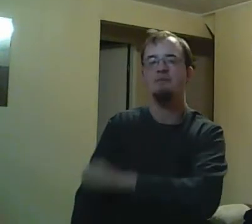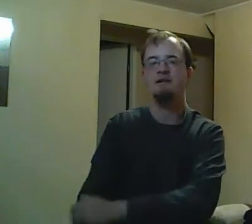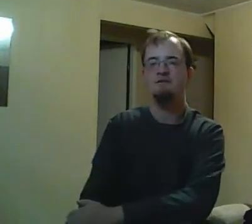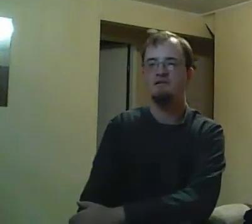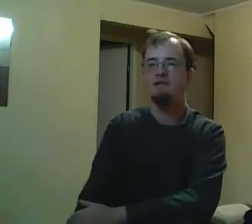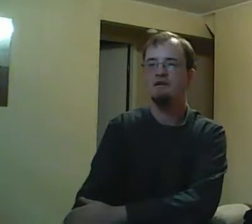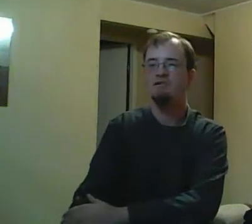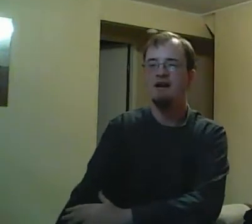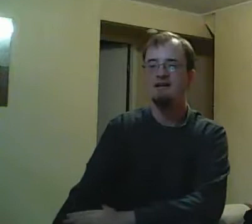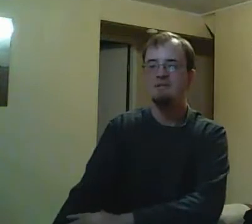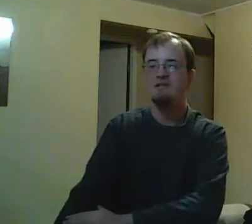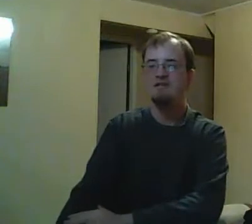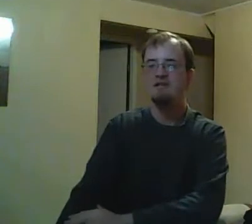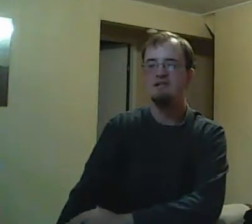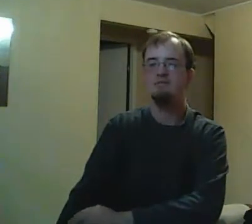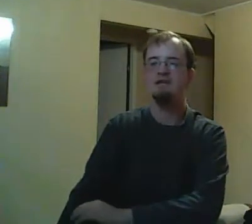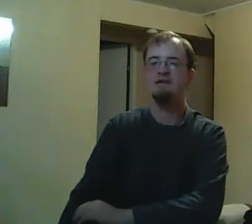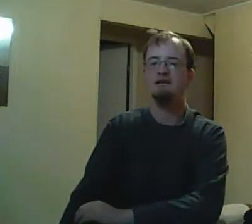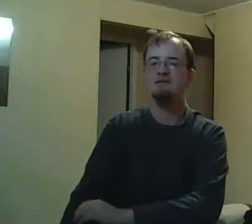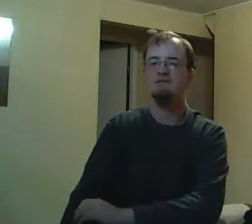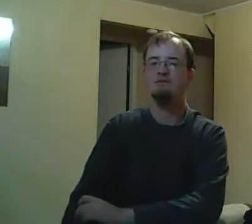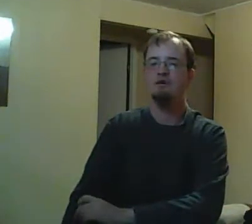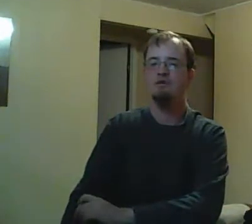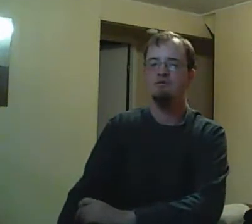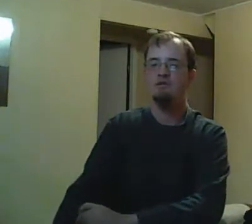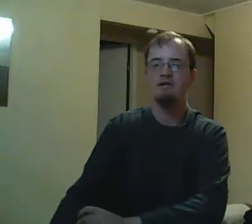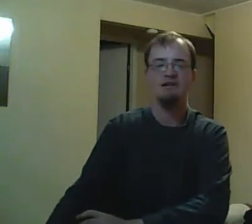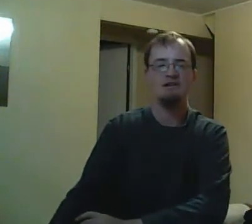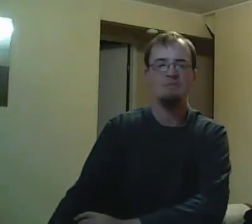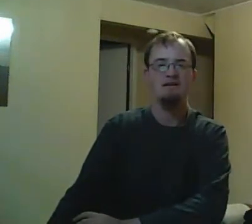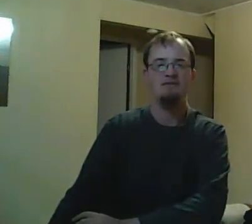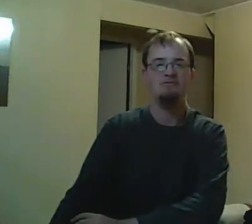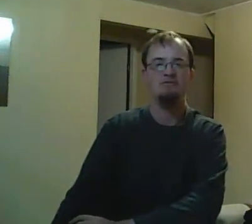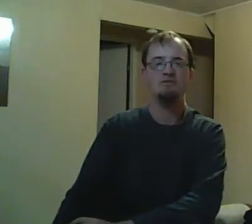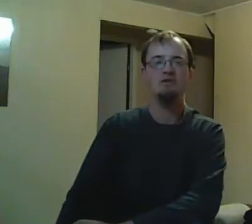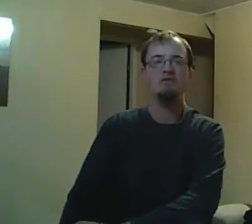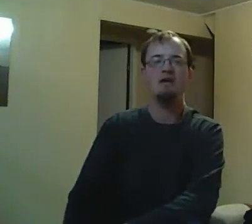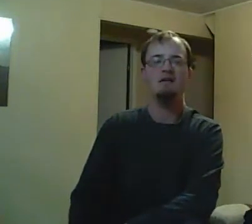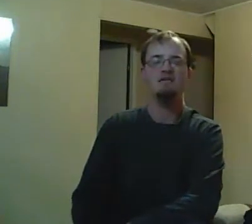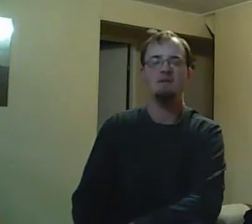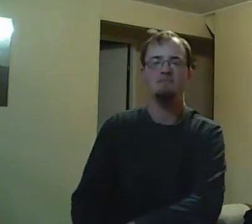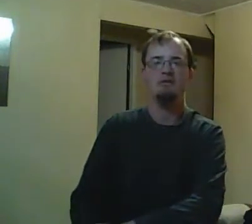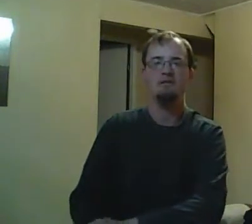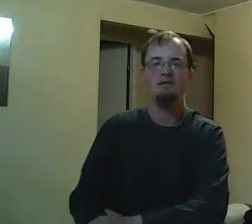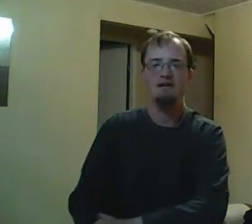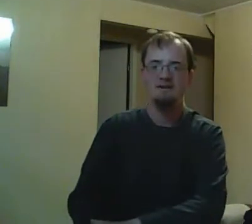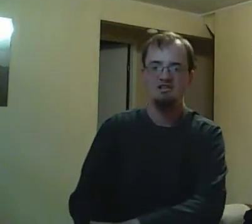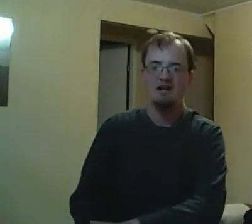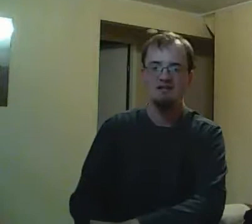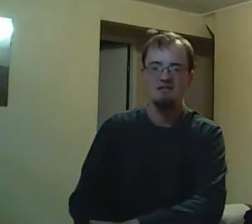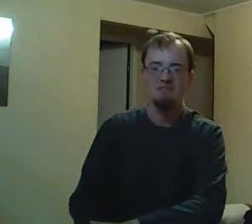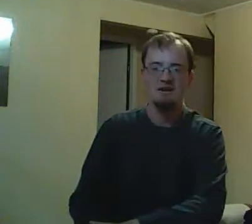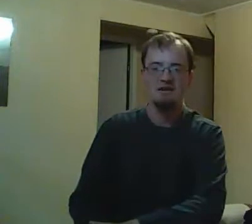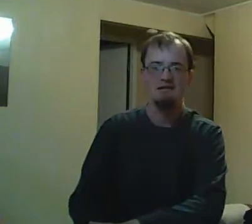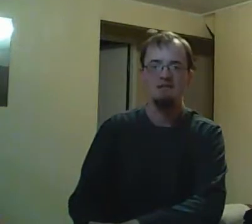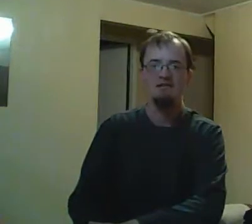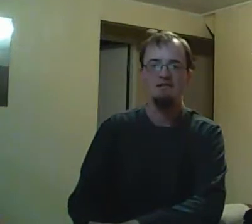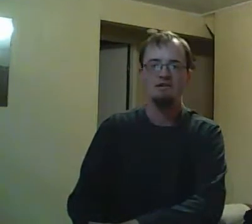his story to coincide with Jay, basically saying that Jimmy's an inside man. They were basically hoping that, you know, Rick and Jimmy's